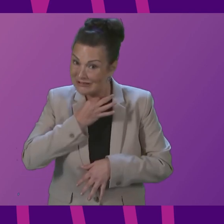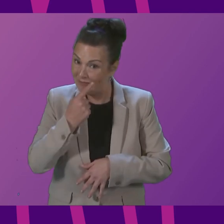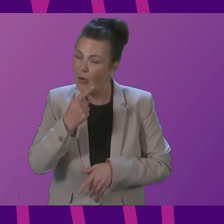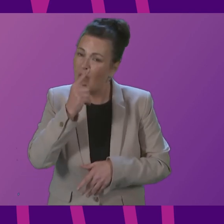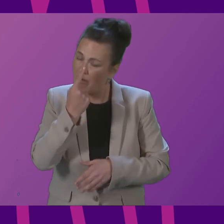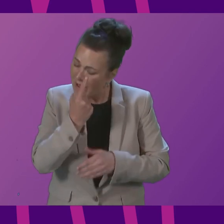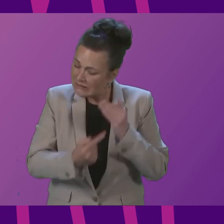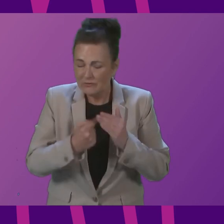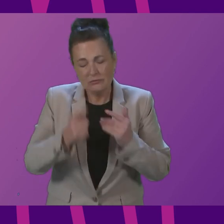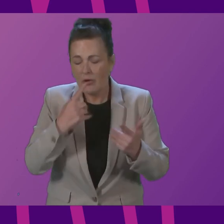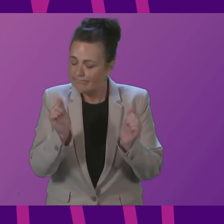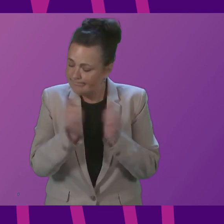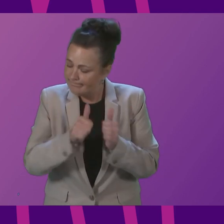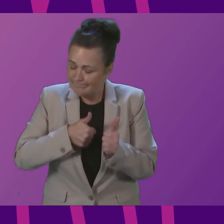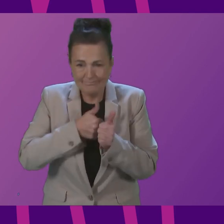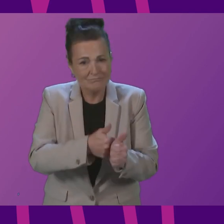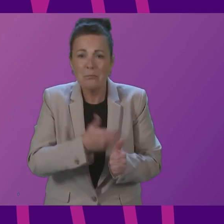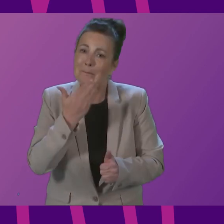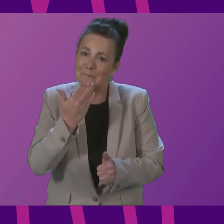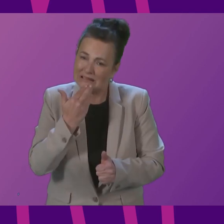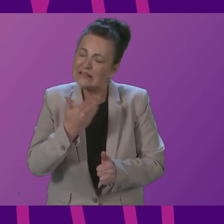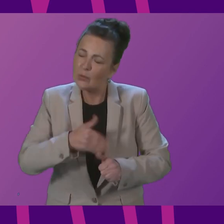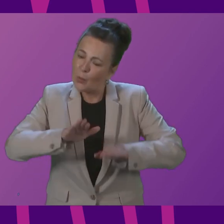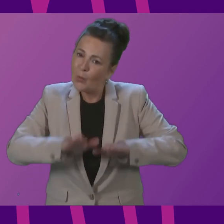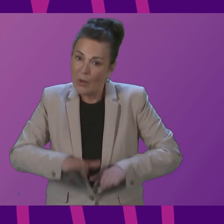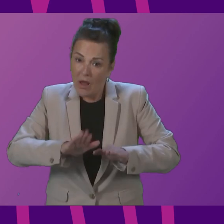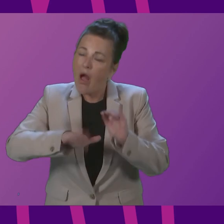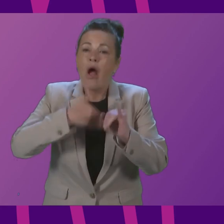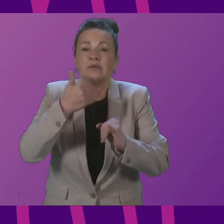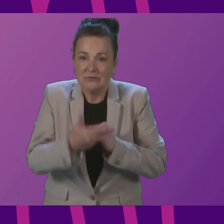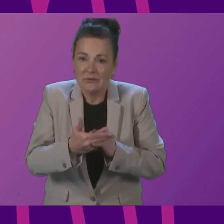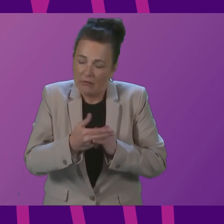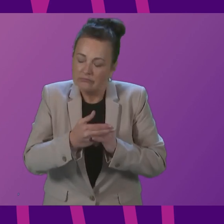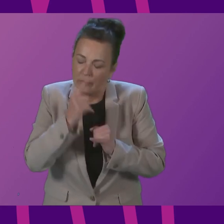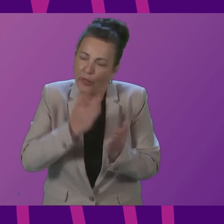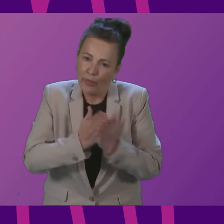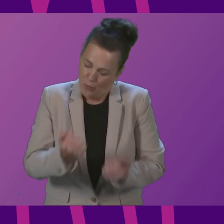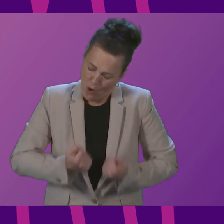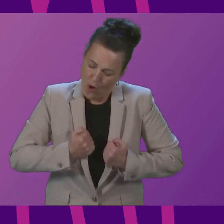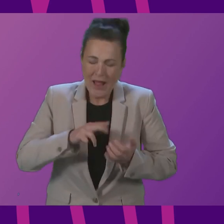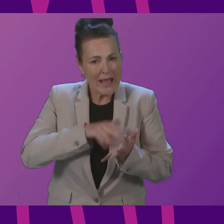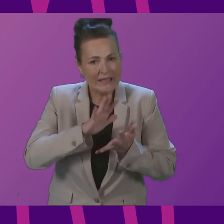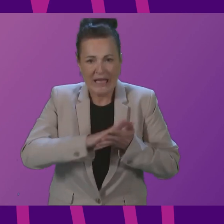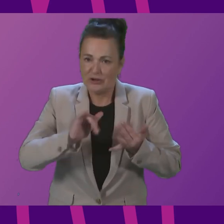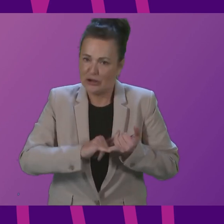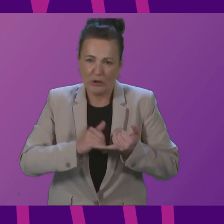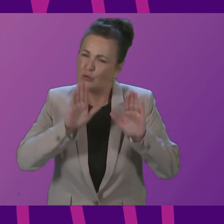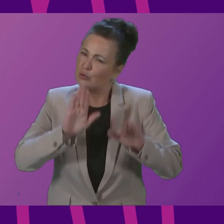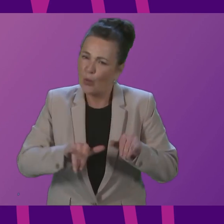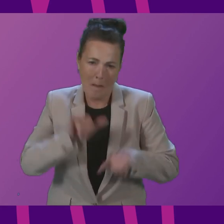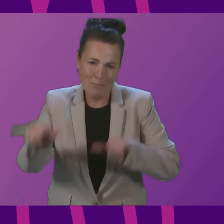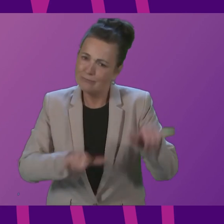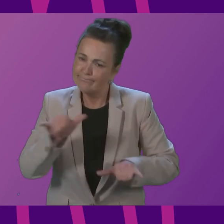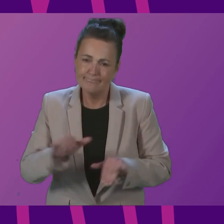wholeheartedly endorse the point that's been made by Dr Gohani and encourage individuals to follow the advice that he's given to Parliament